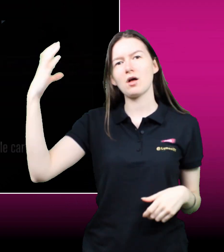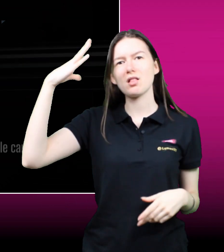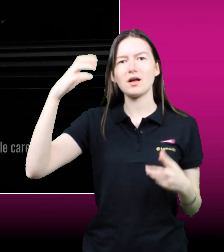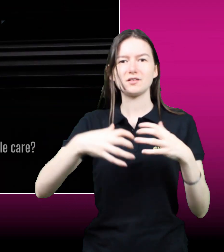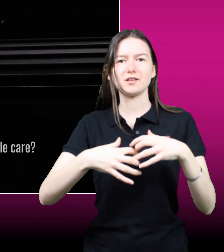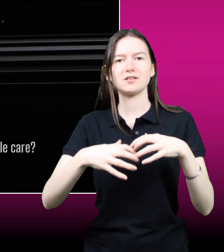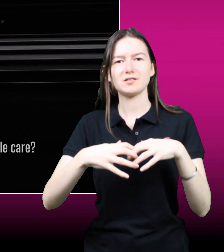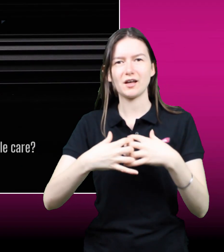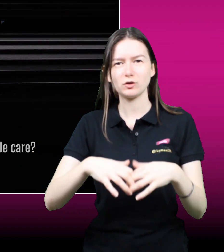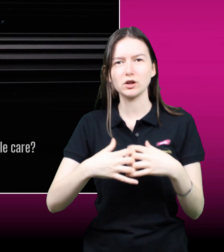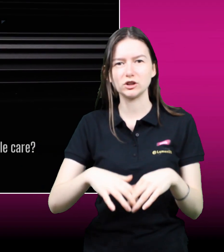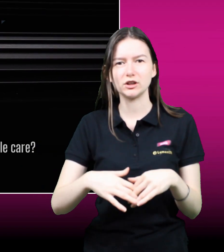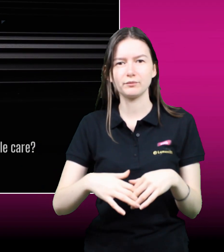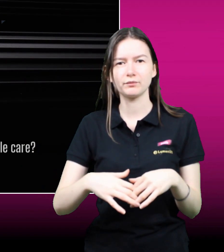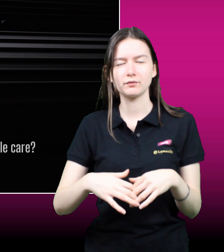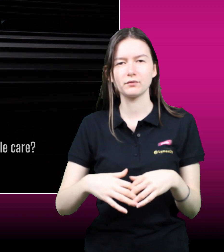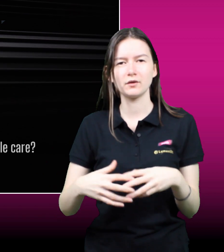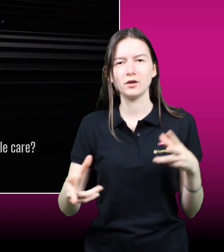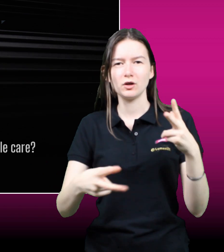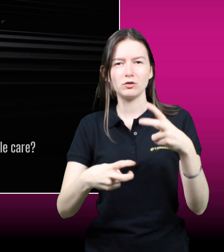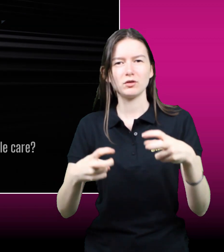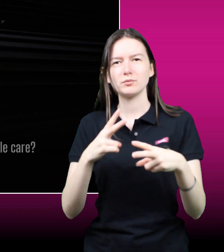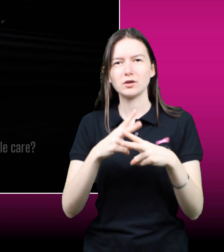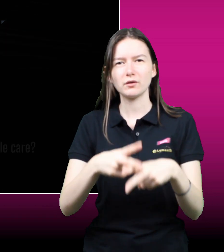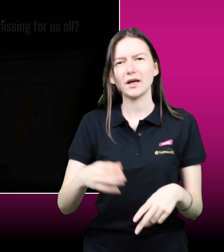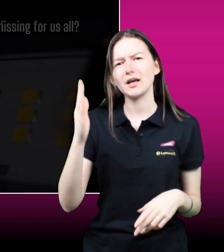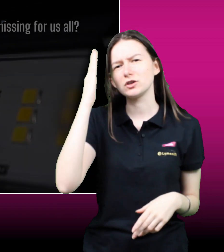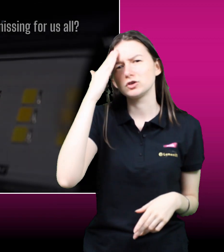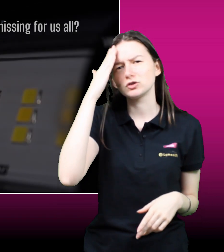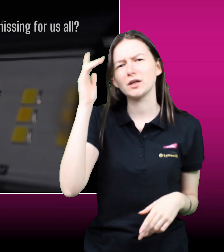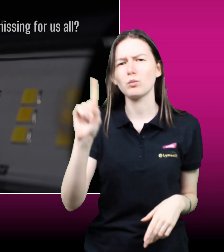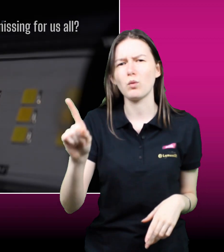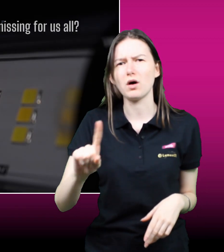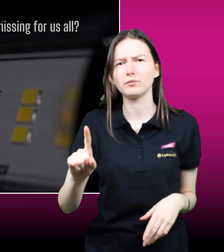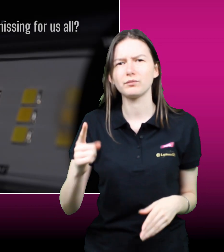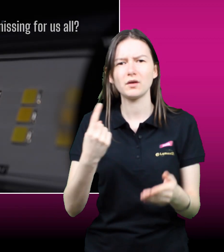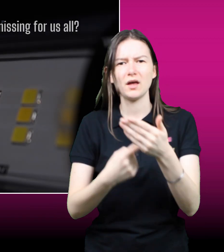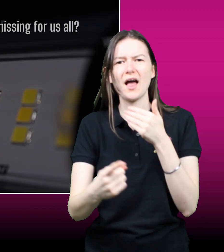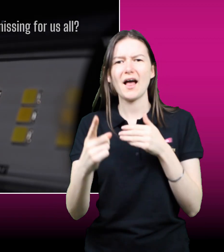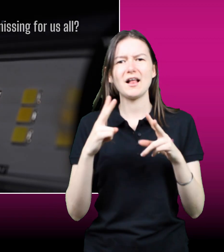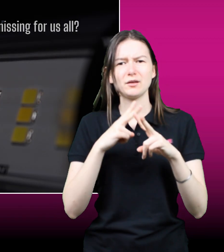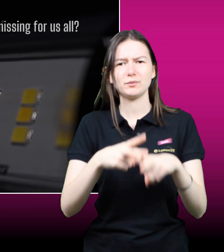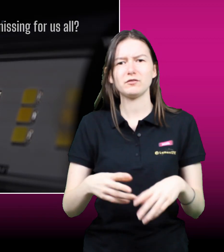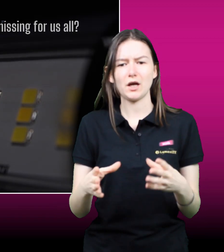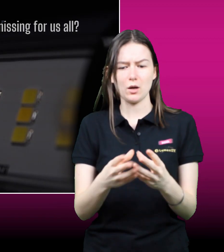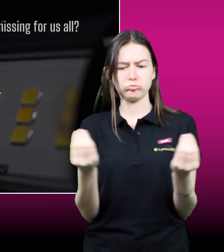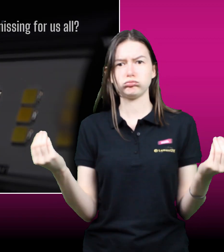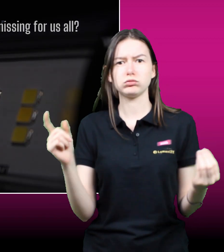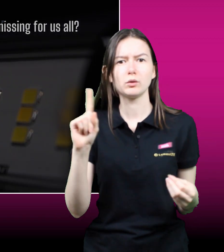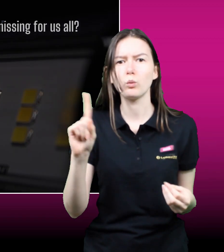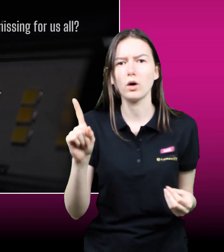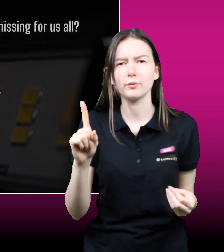What do you dream for in reptile care? What is a one element of care that is missing for us all?